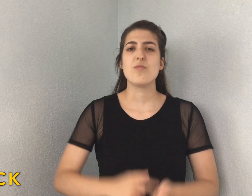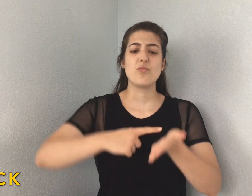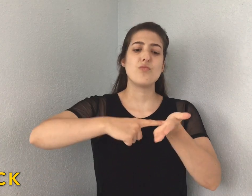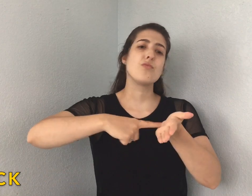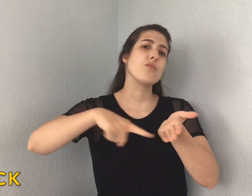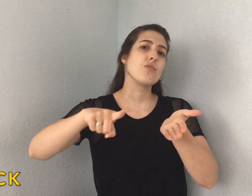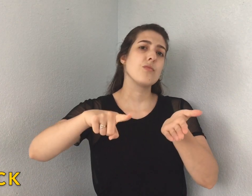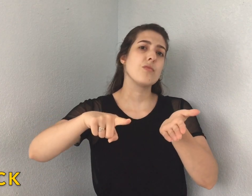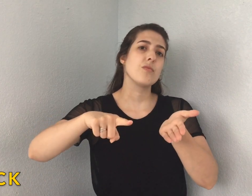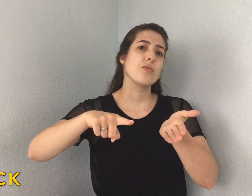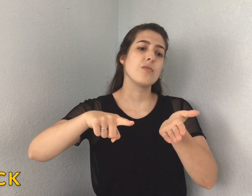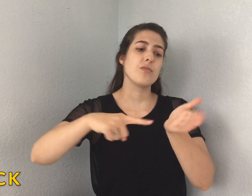Check.